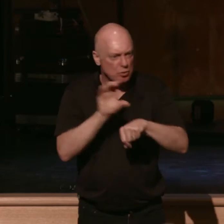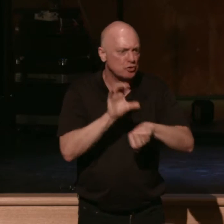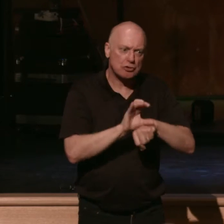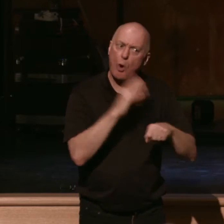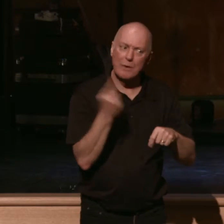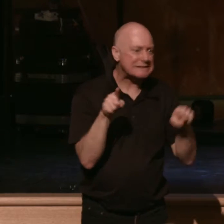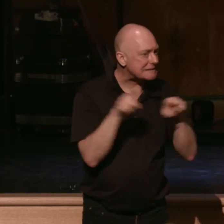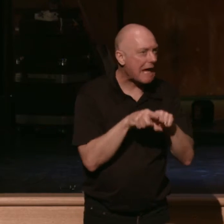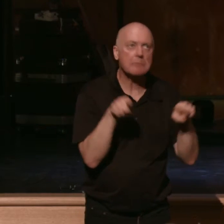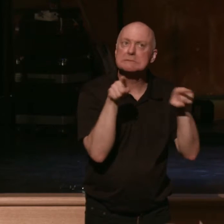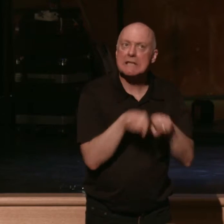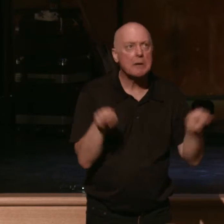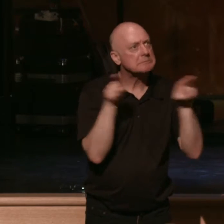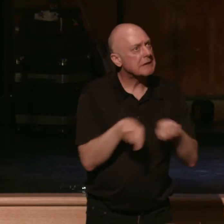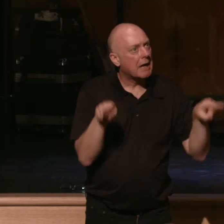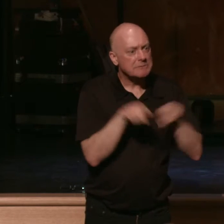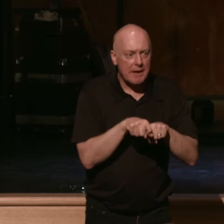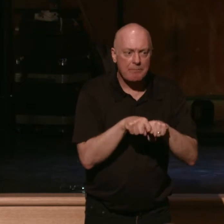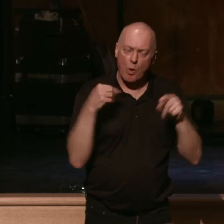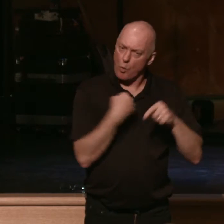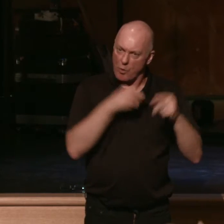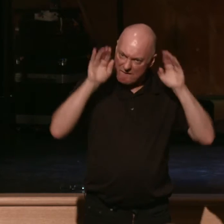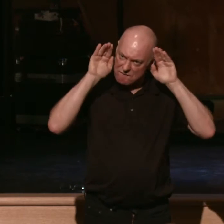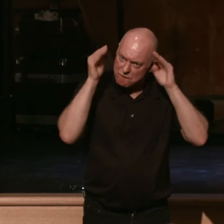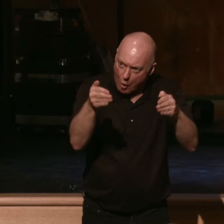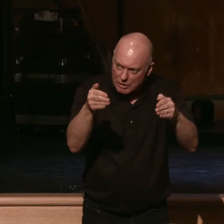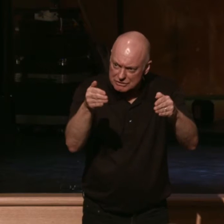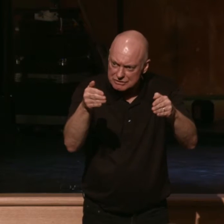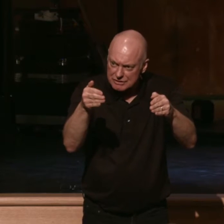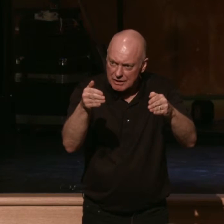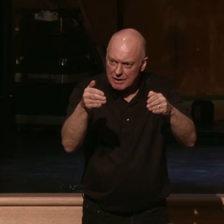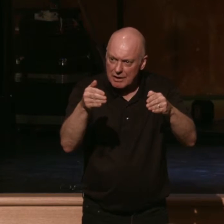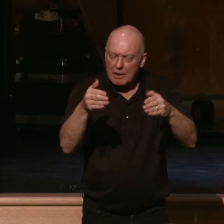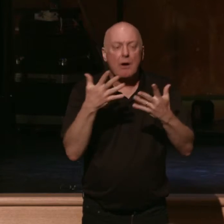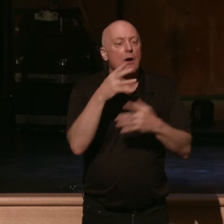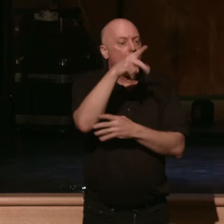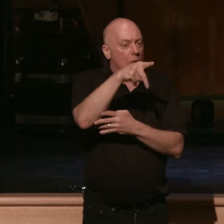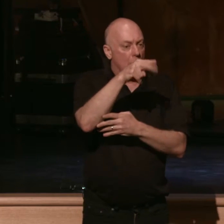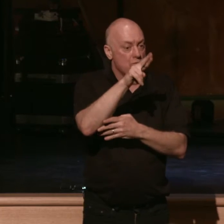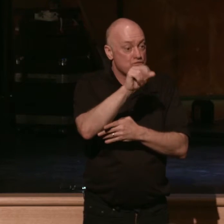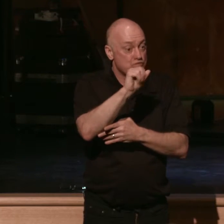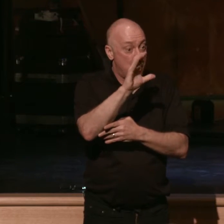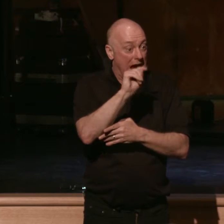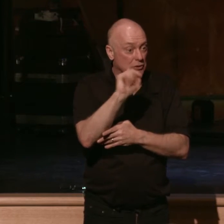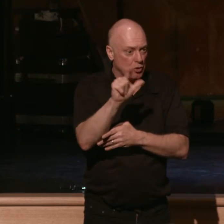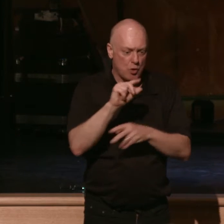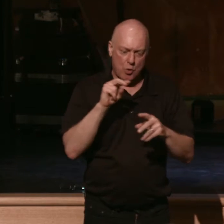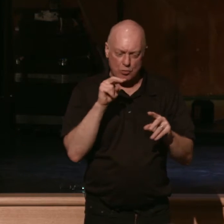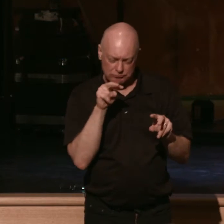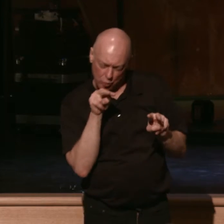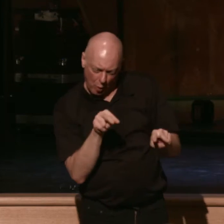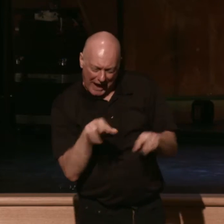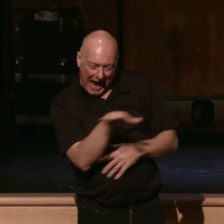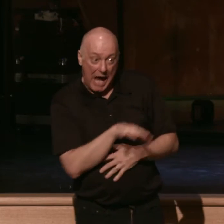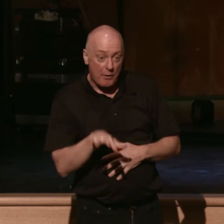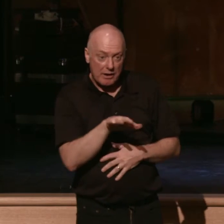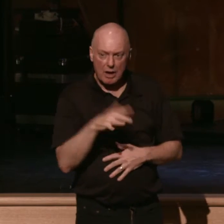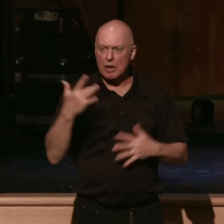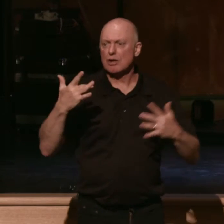And so it's a specific, focused look, and we pray a practical look for many of you into some areas of great concern and great need for